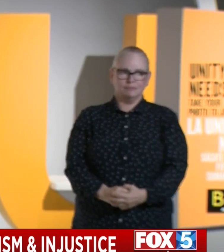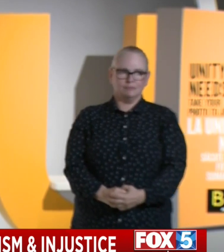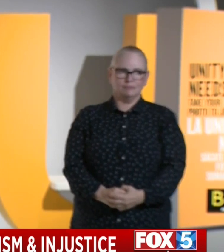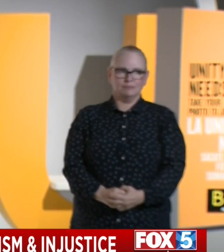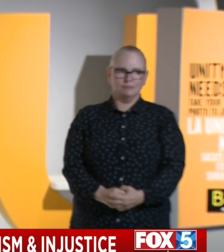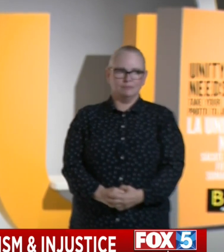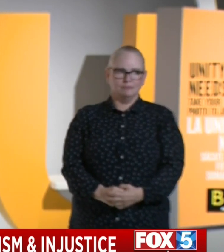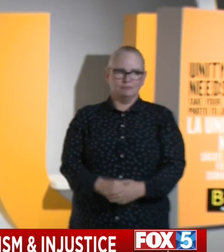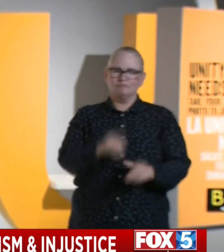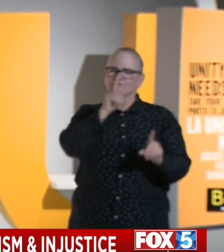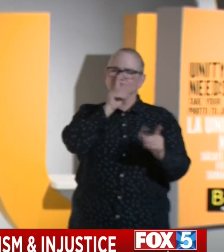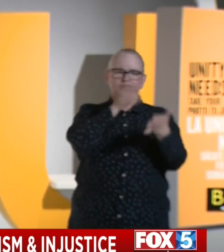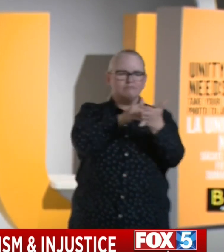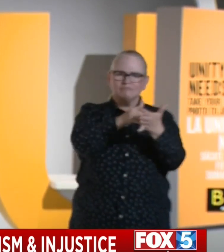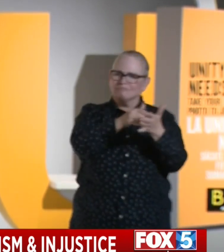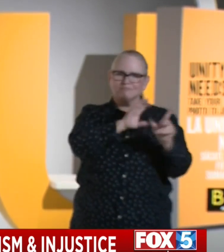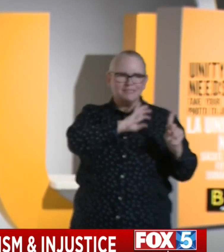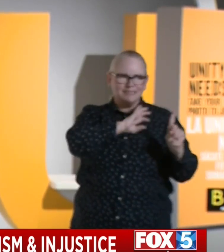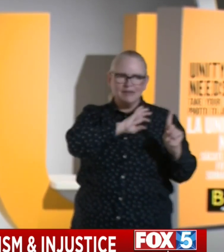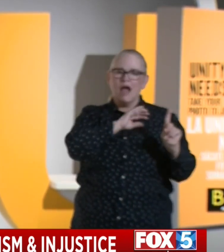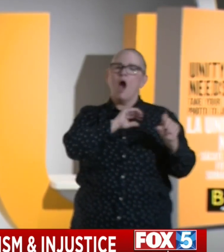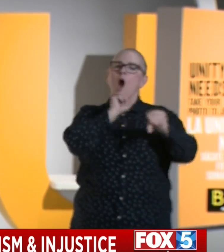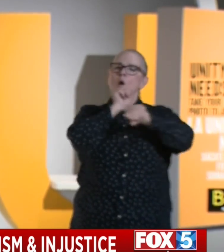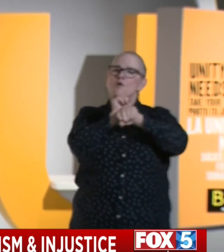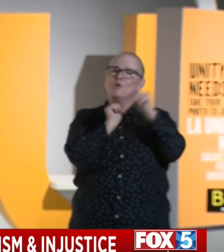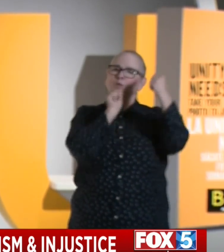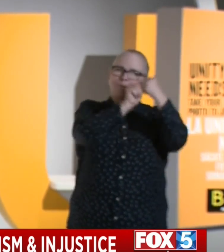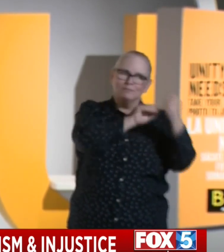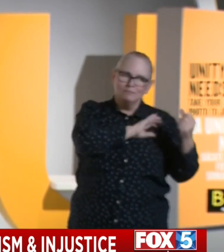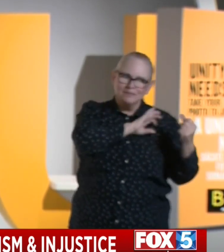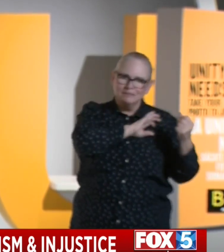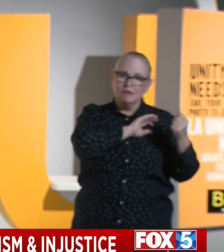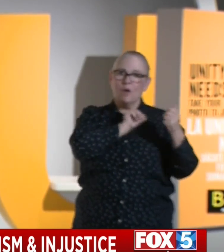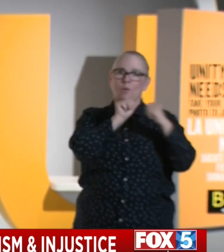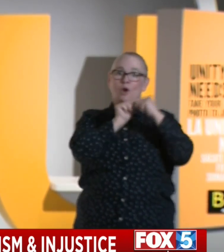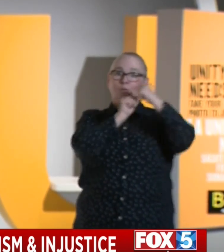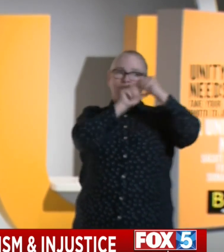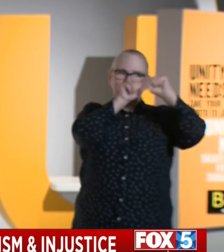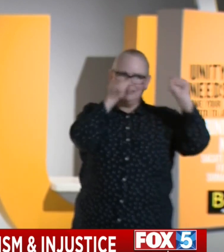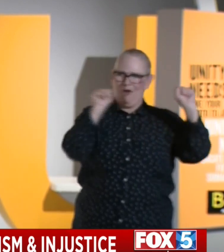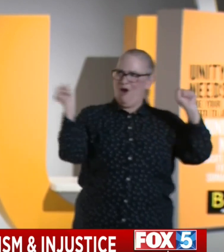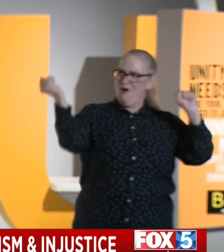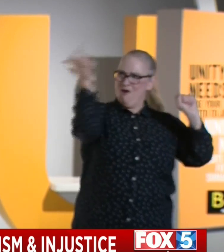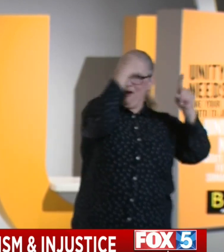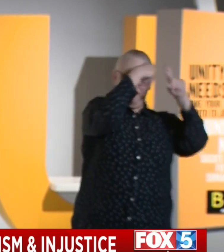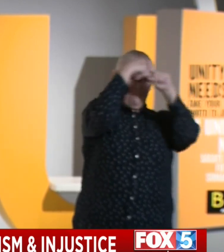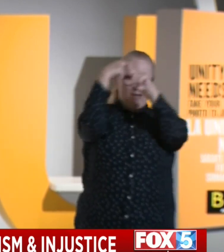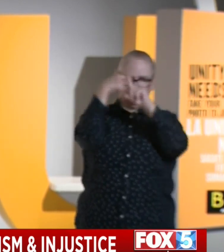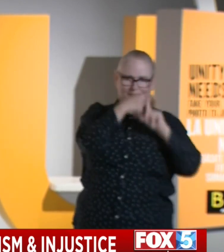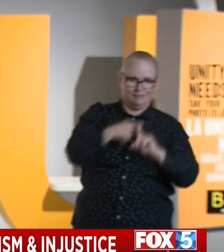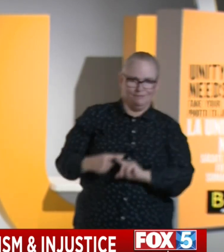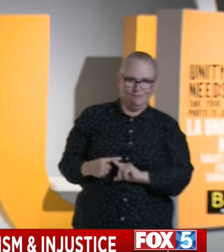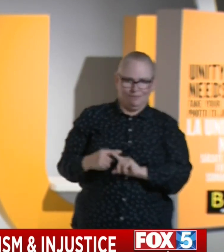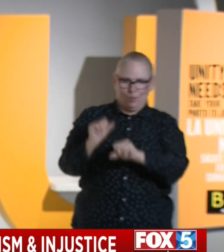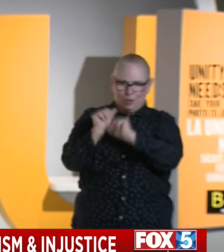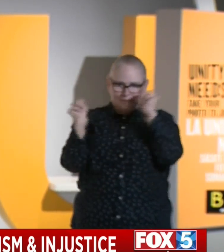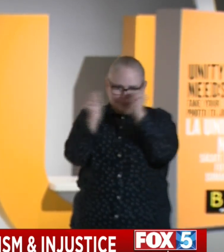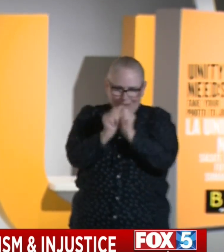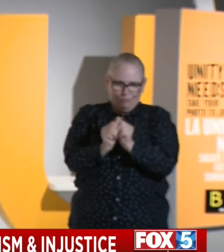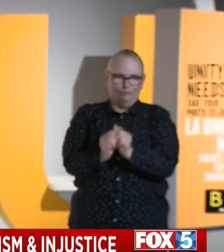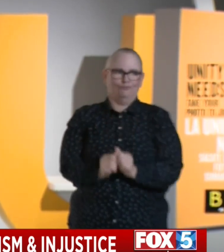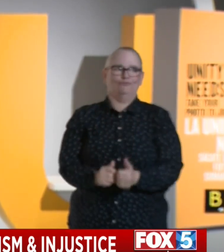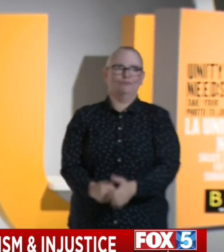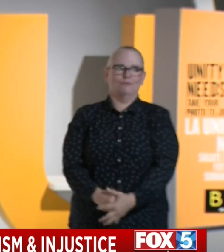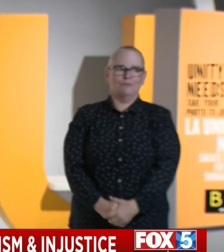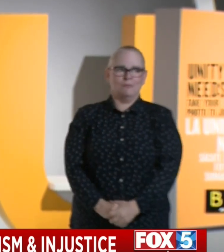the police so that we can make changes about our systems that everyone benefits. I look forward to you heard the passionate speakings of Latif and I look forward to working with